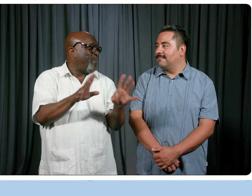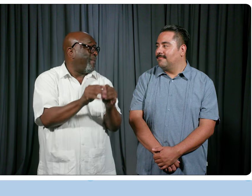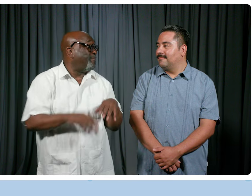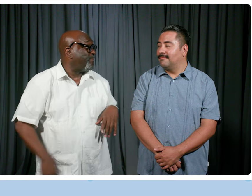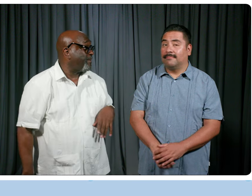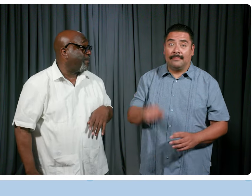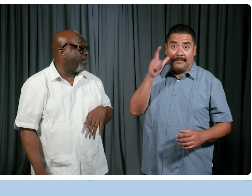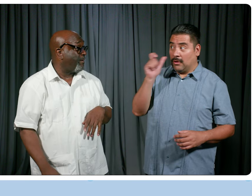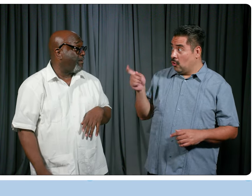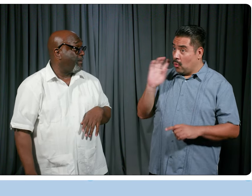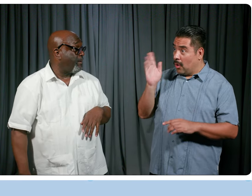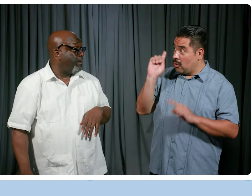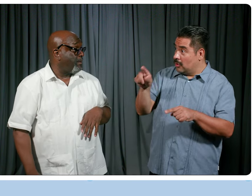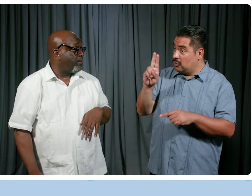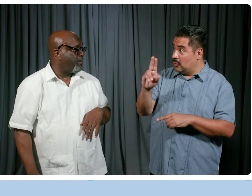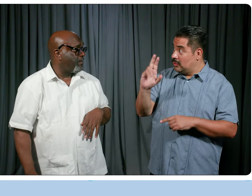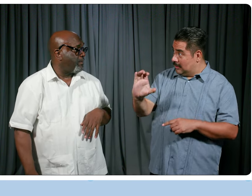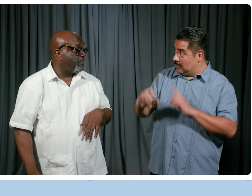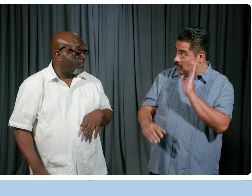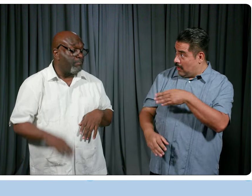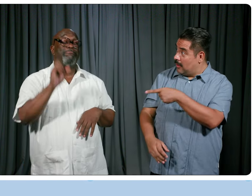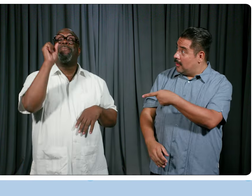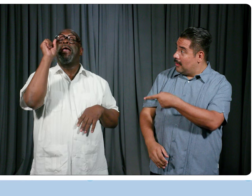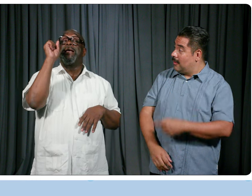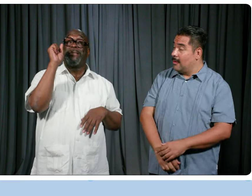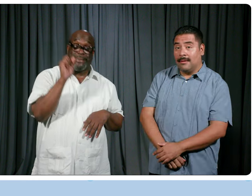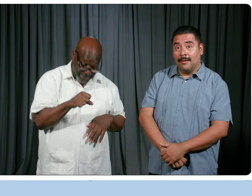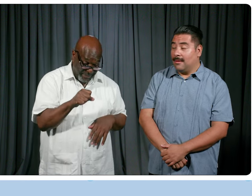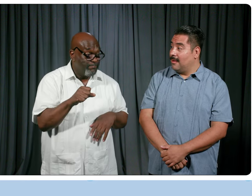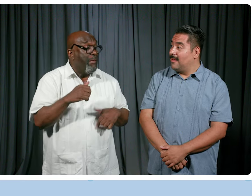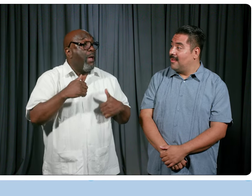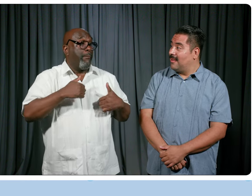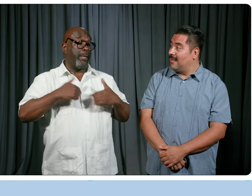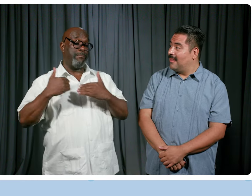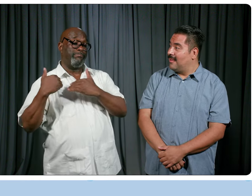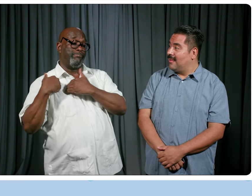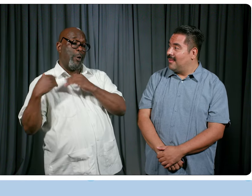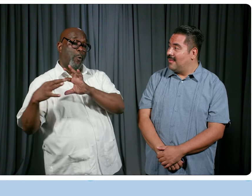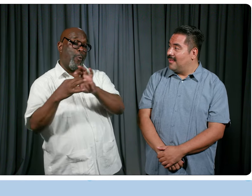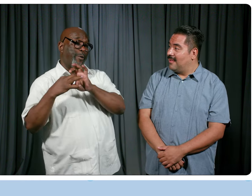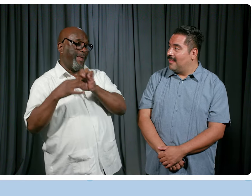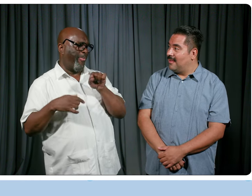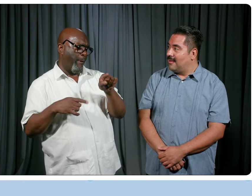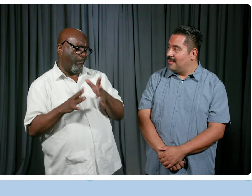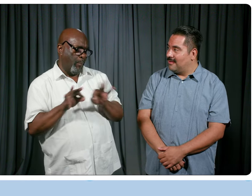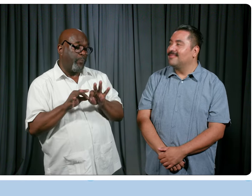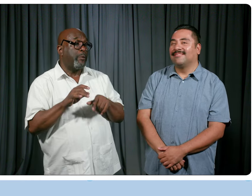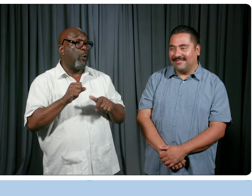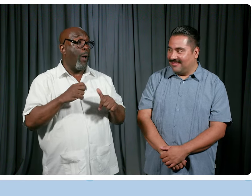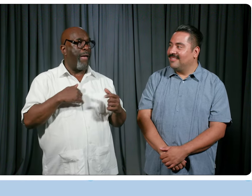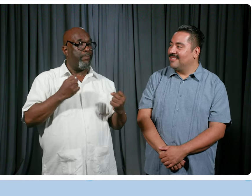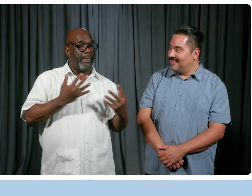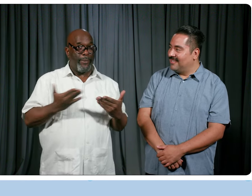go to the part of the United Center? I will definitely be there. I have, obviously, some key coordination responsibilities. I have many